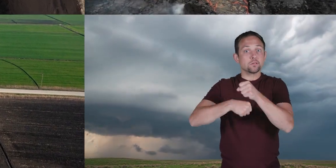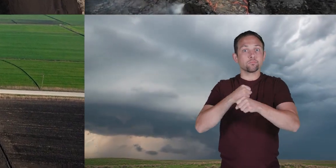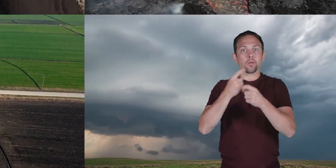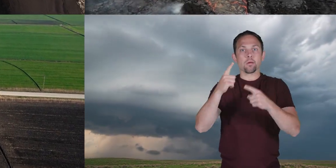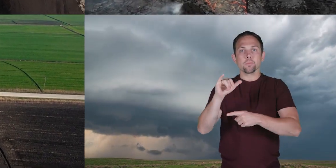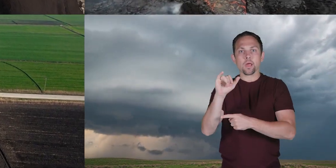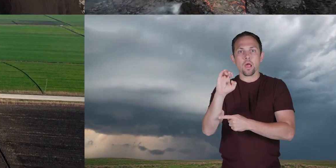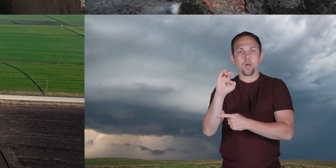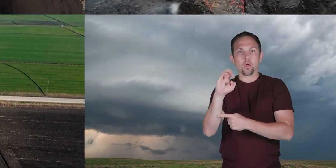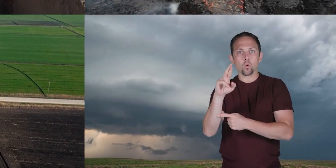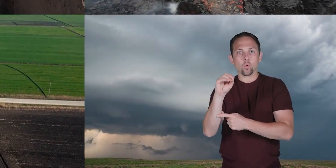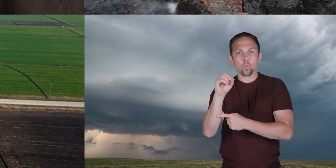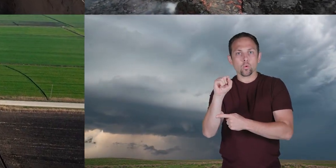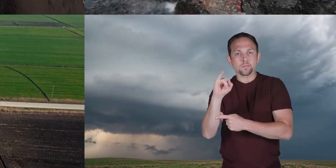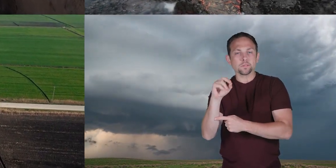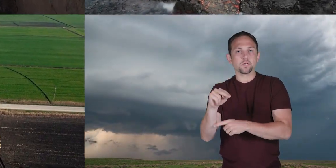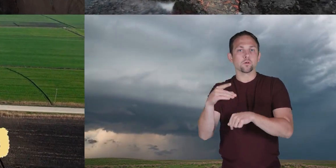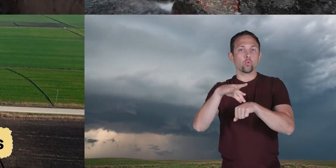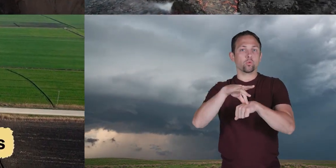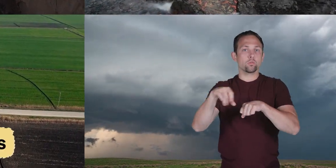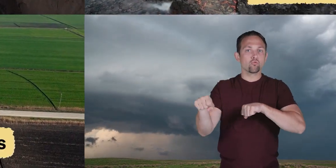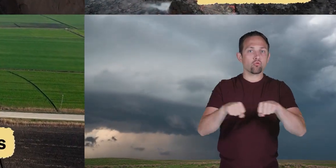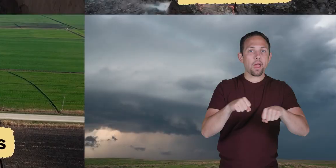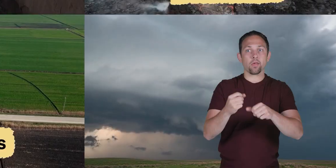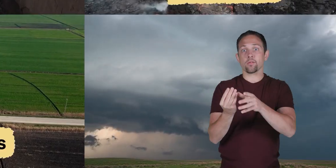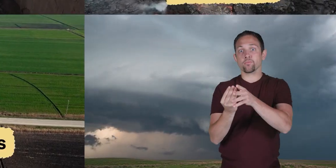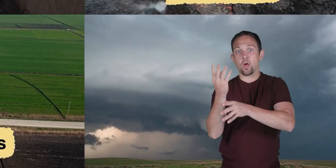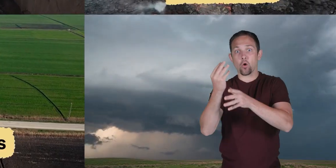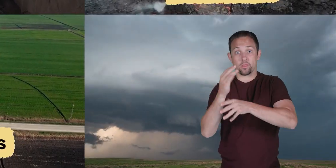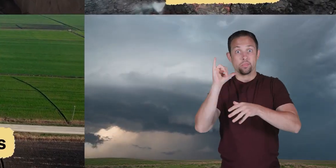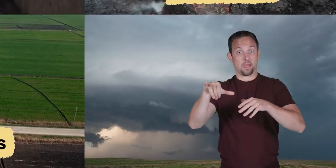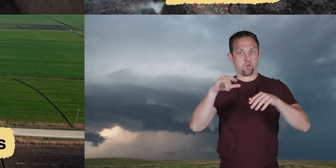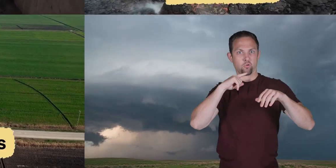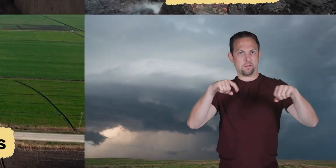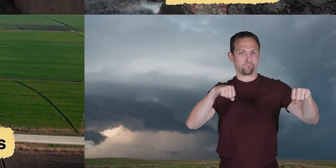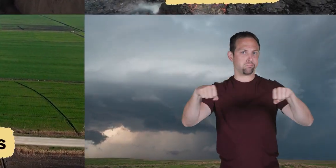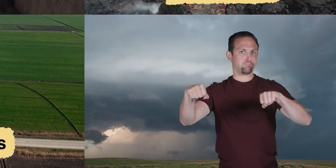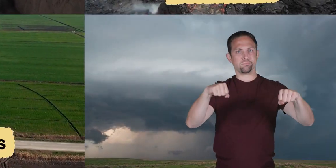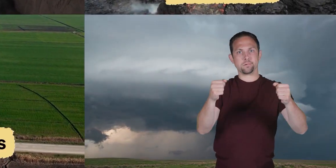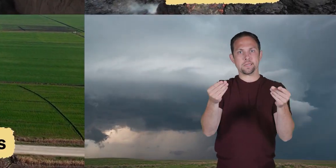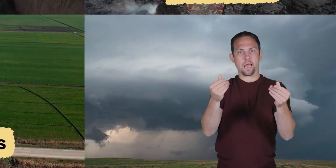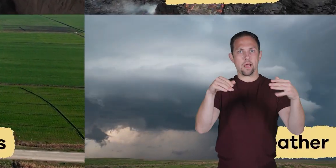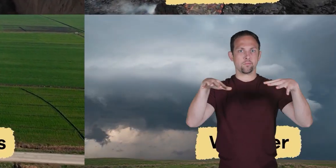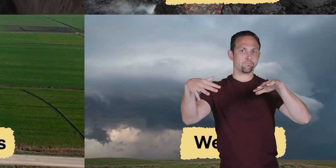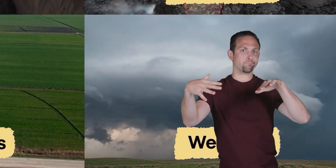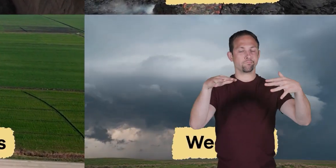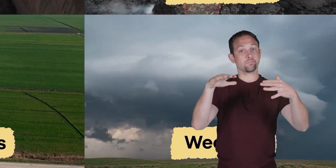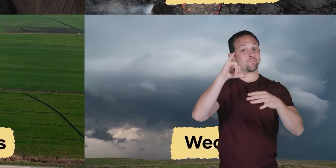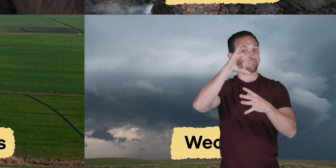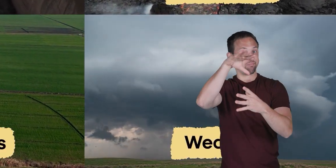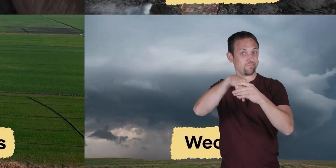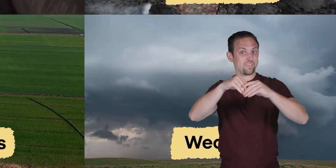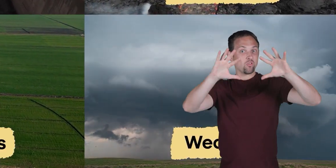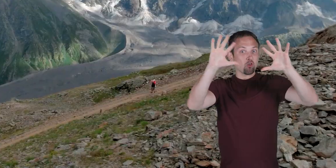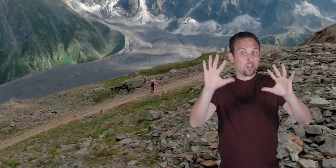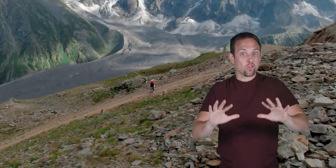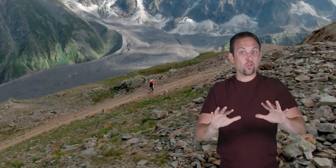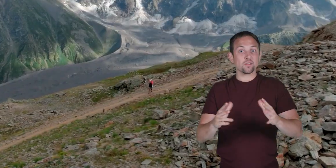erosion earthquakes and volcanoes shape the land as does the weather mountains